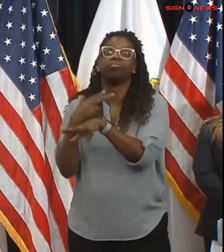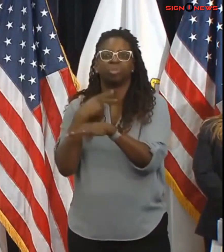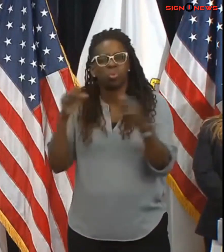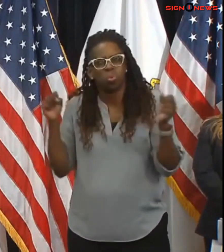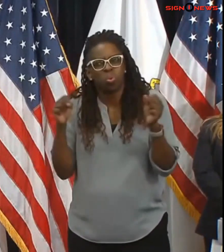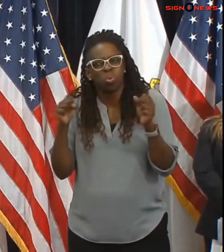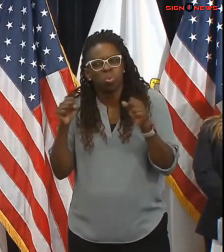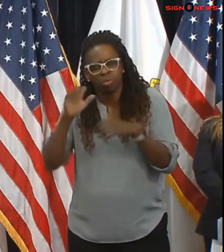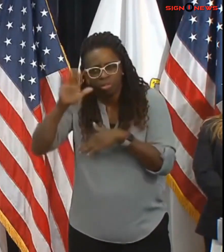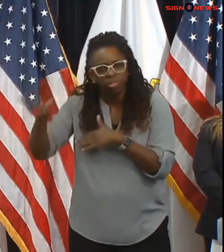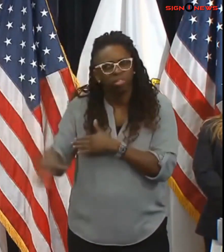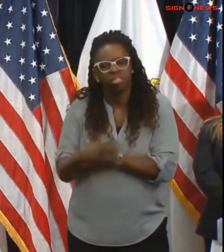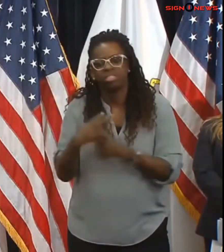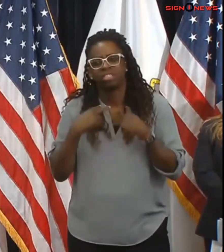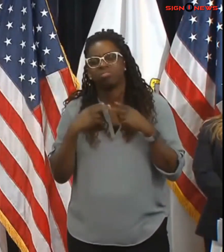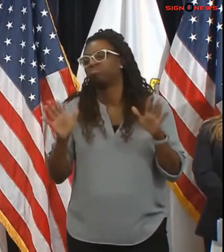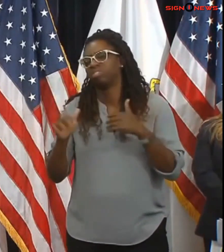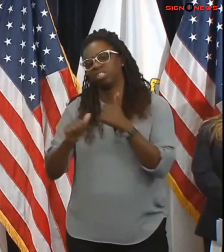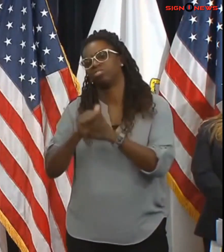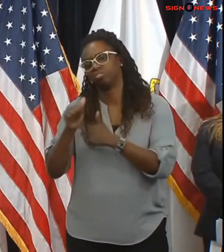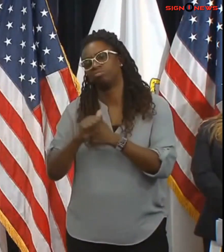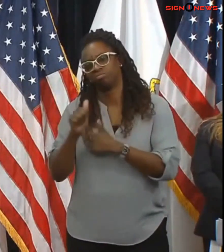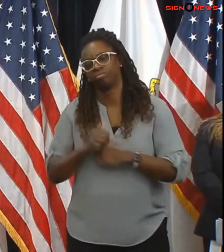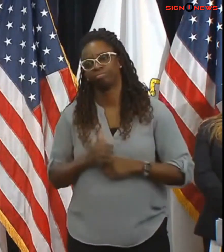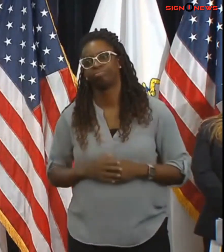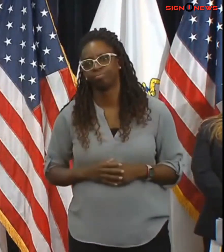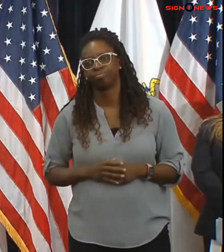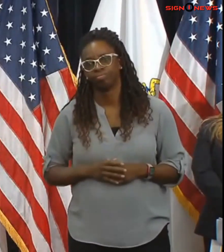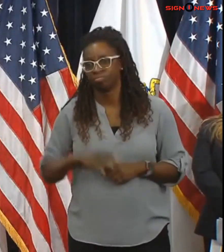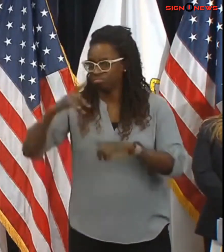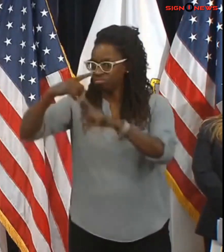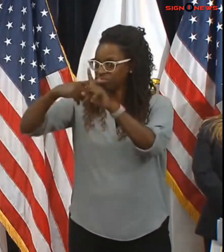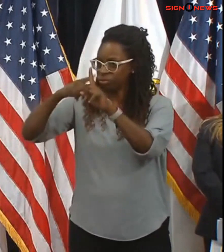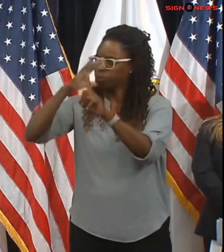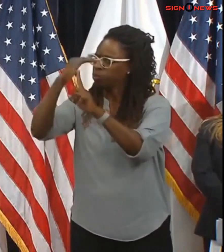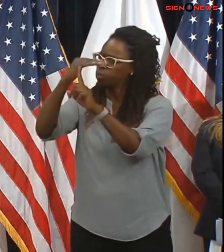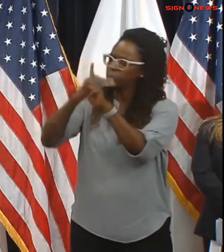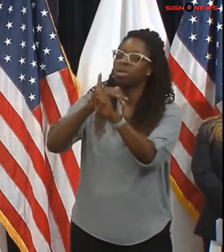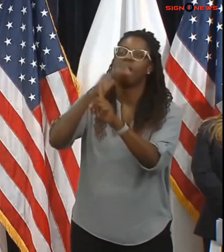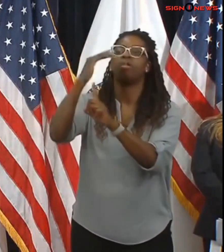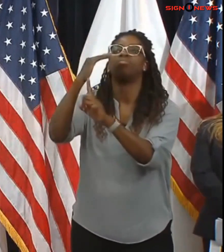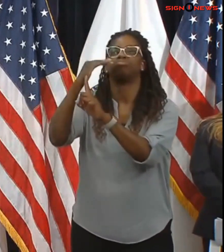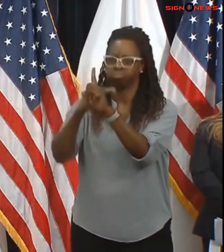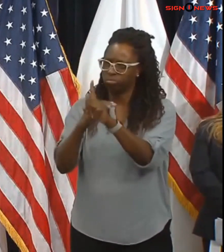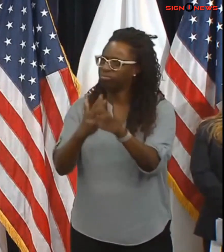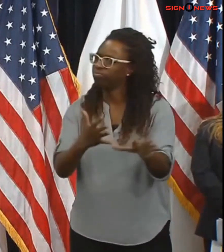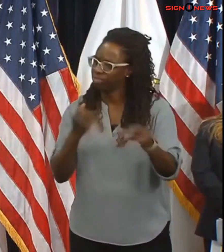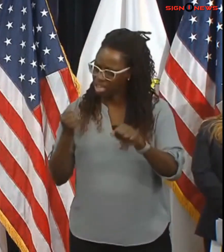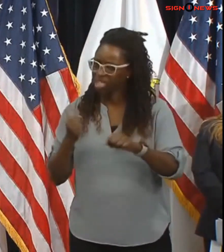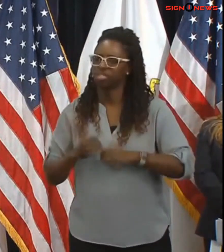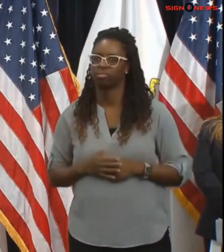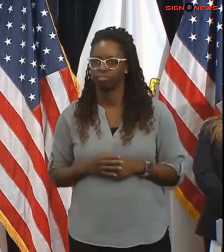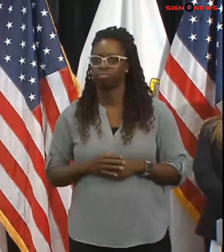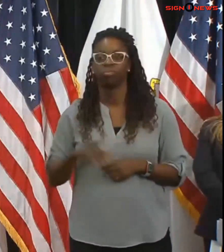see well below zero wind chills in many parts of eastern Massachusetts and getting stuck in weather like that is dangerous.